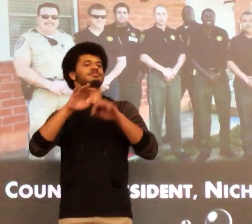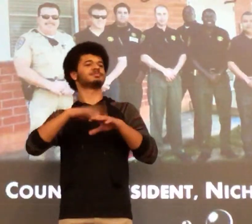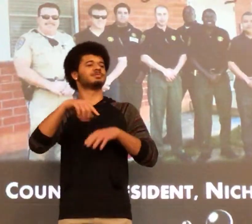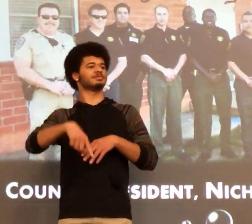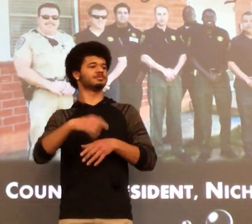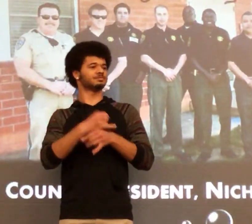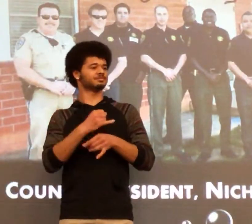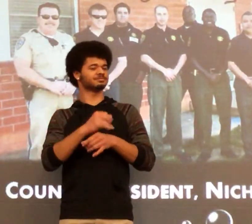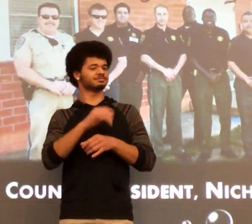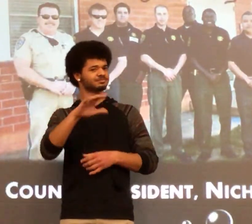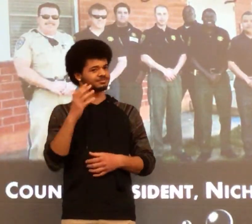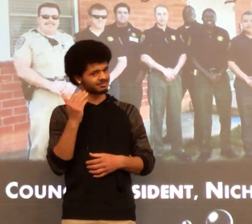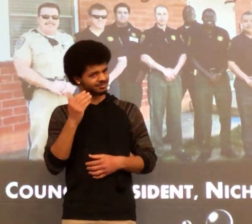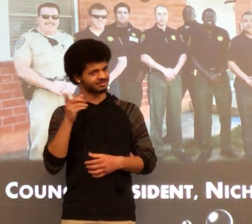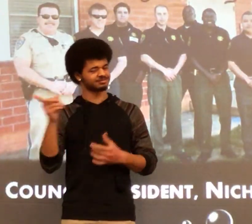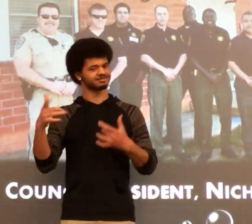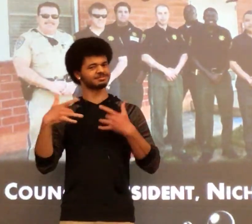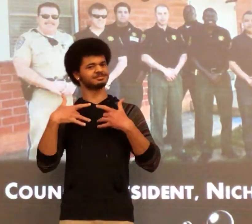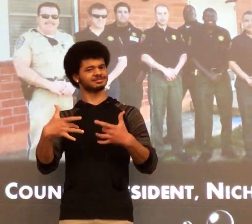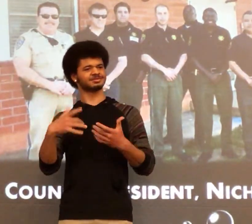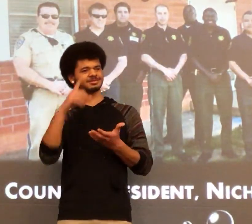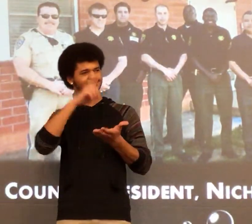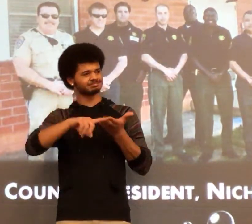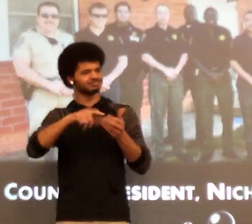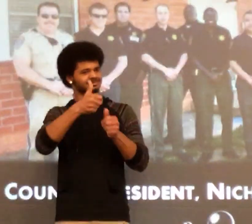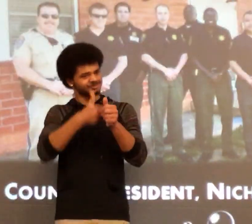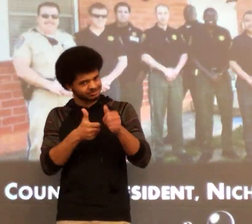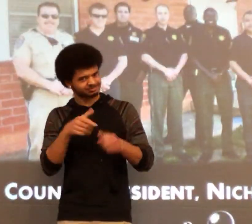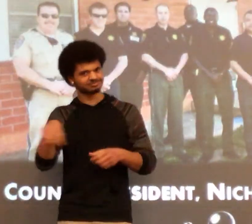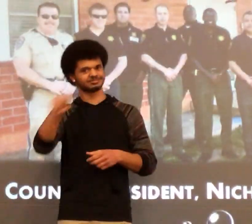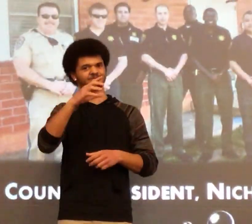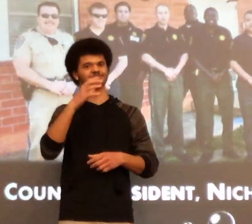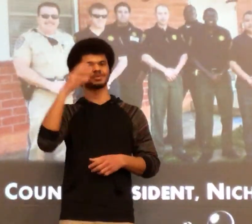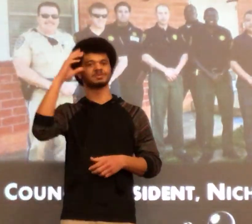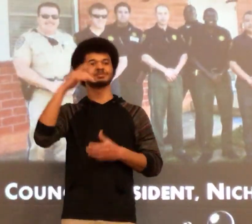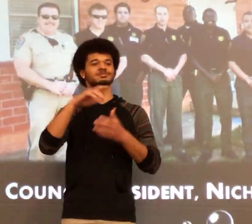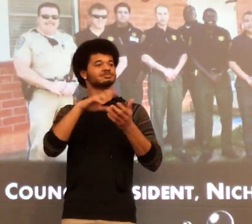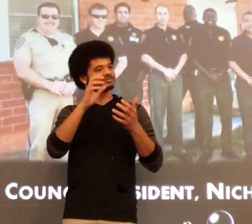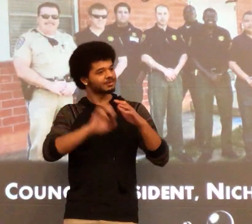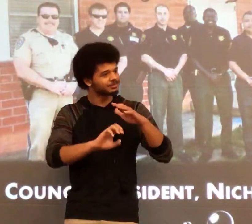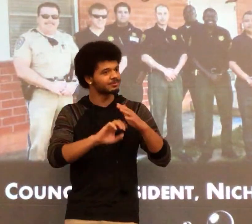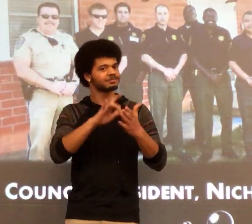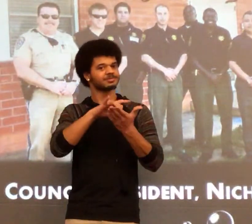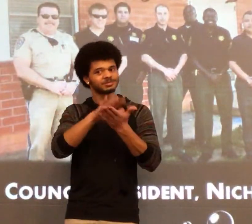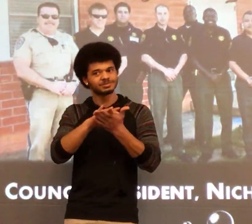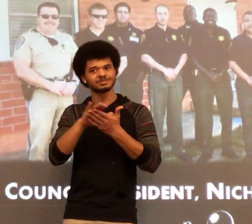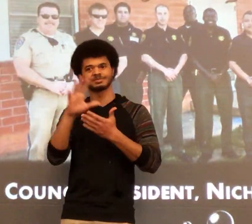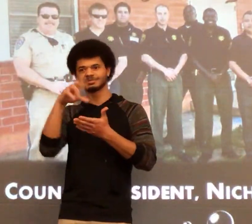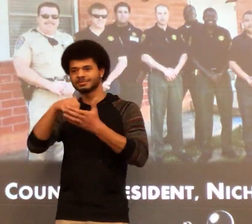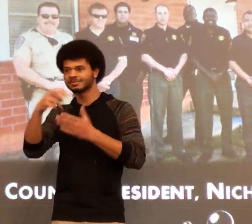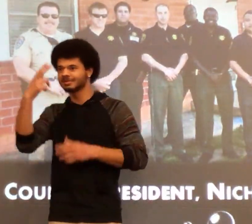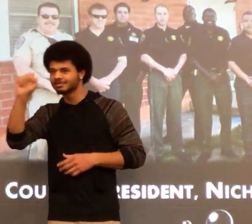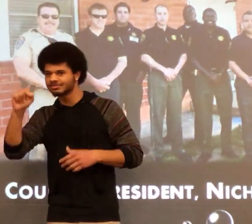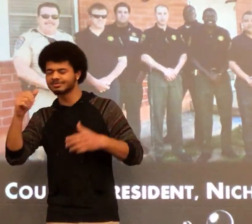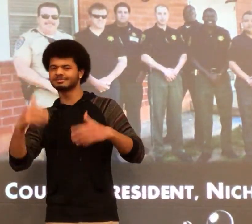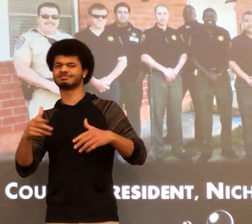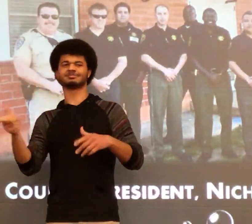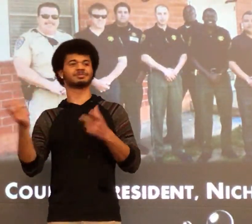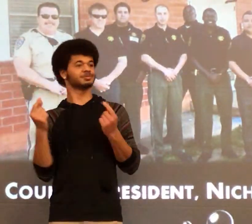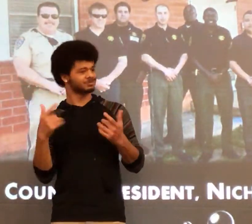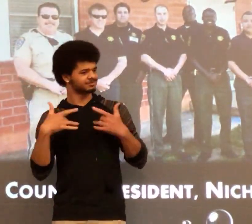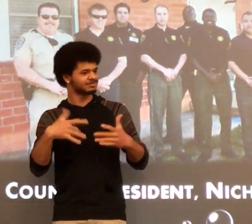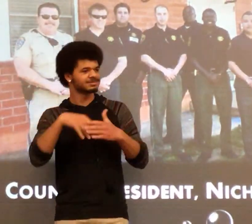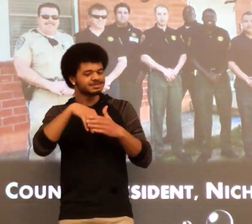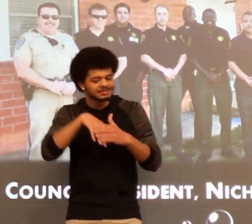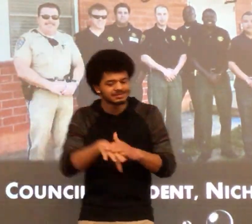Wow. Don Sanders was extremely important on this campus. He would check on each one of the cottages, elementary, middle